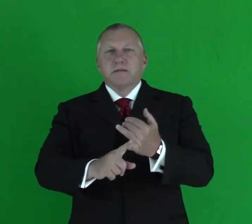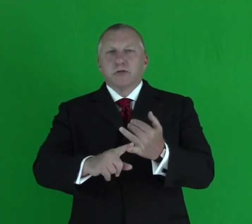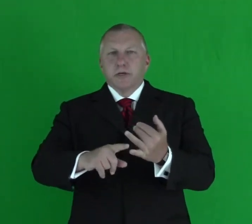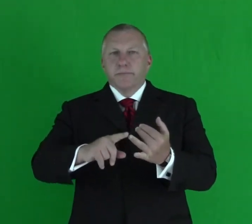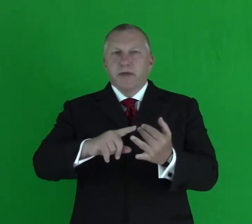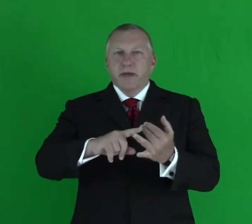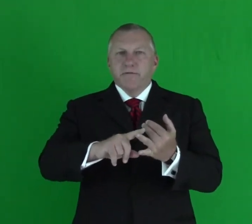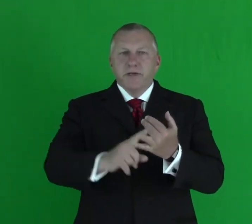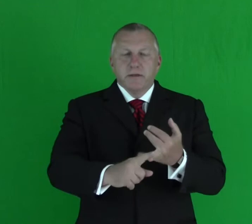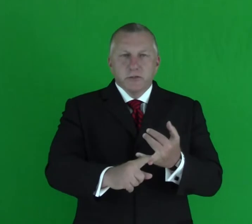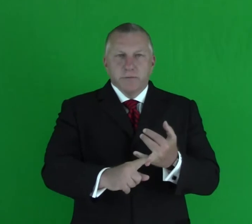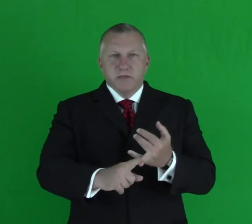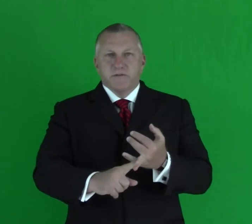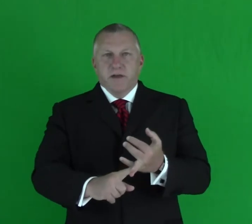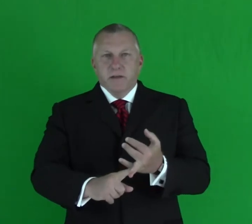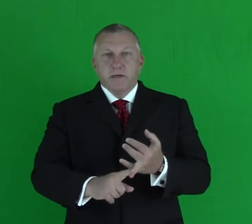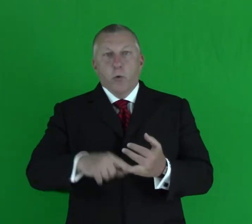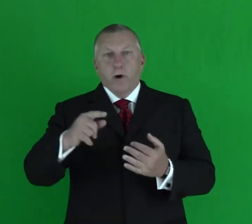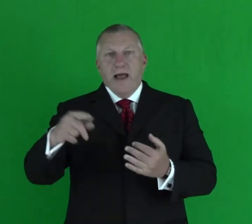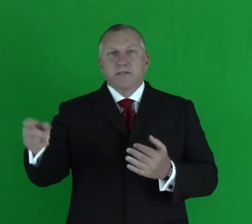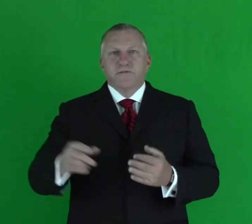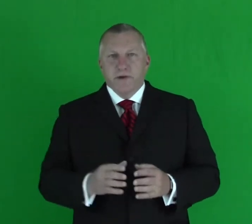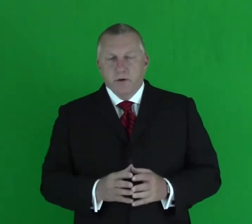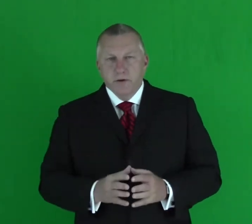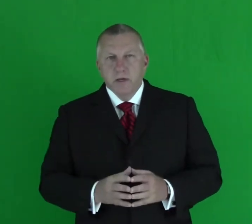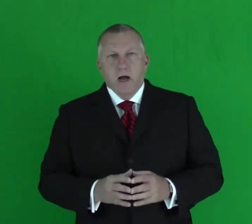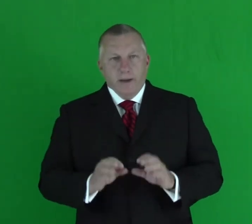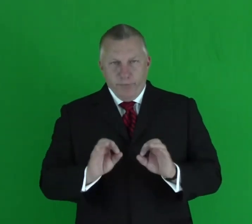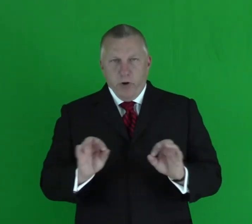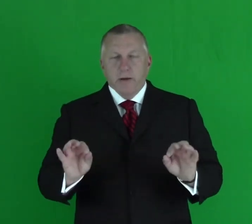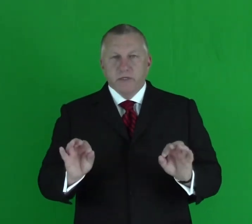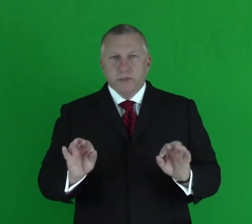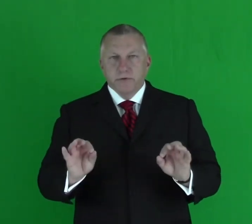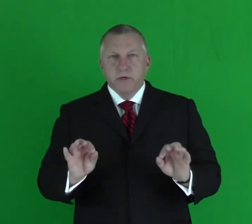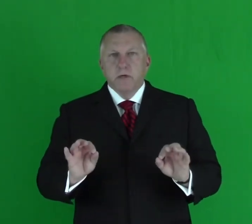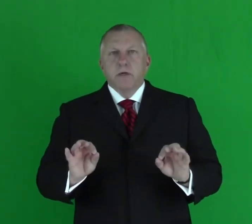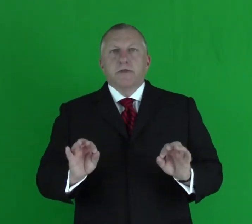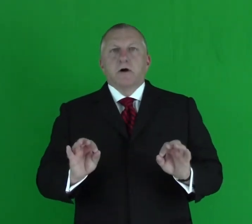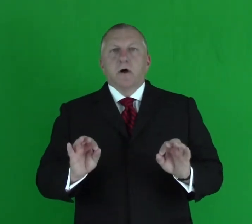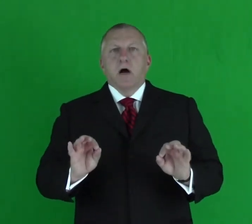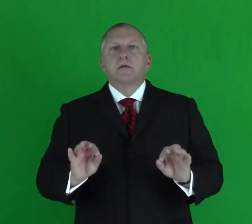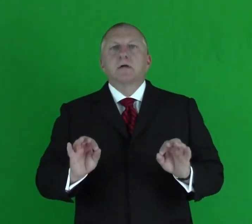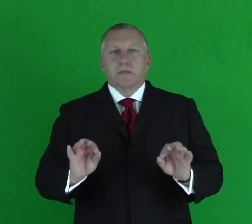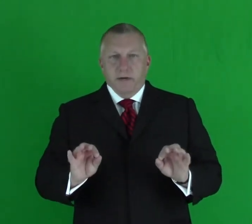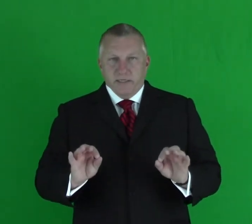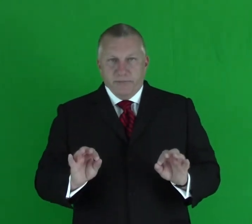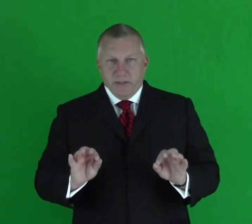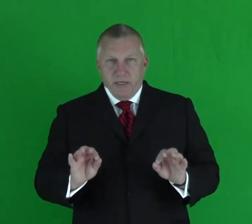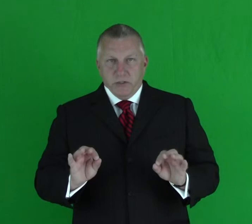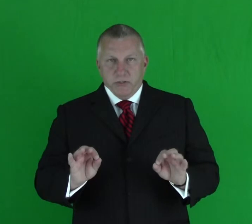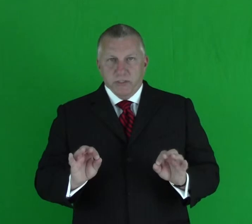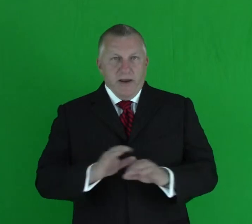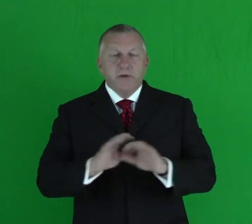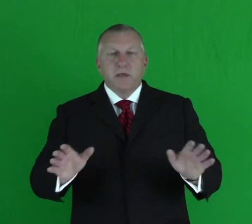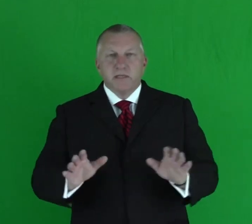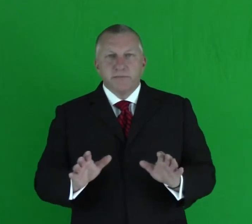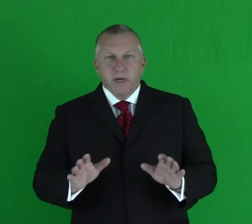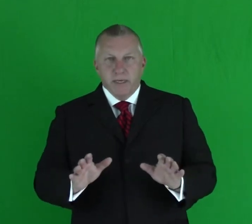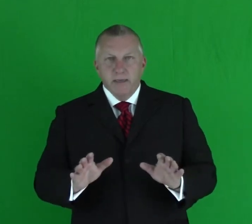dealership, in every dealership that's failing or has failed, I promise you, there are unclear expectations, everything is muddy,